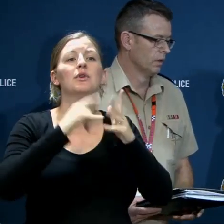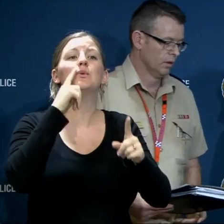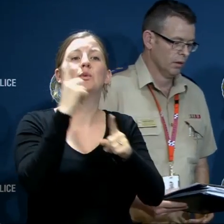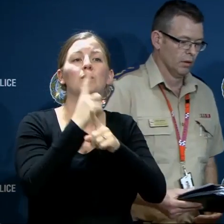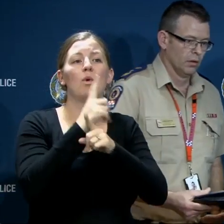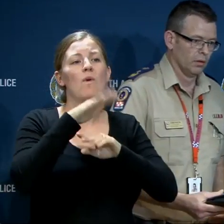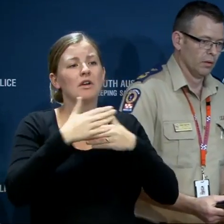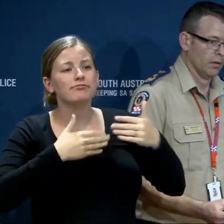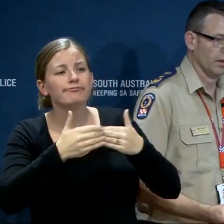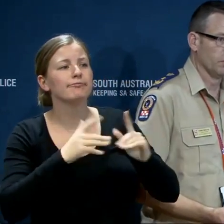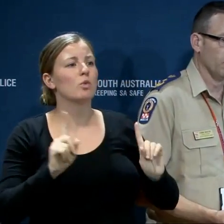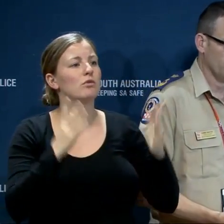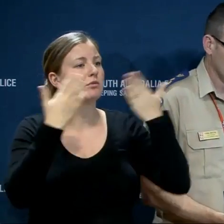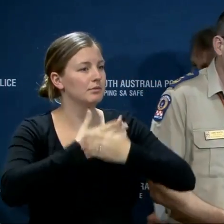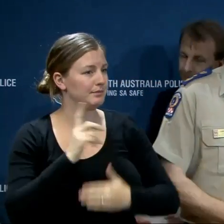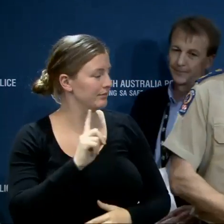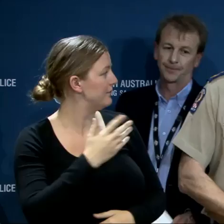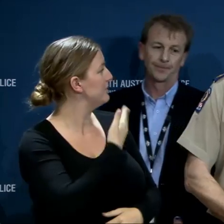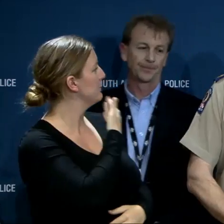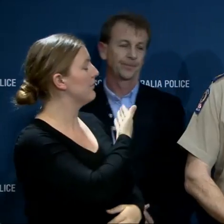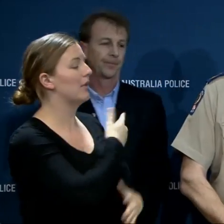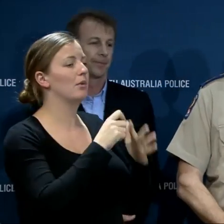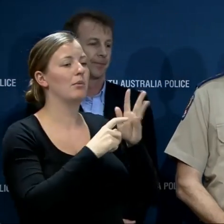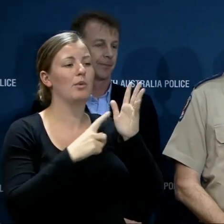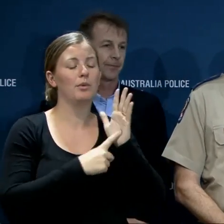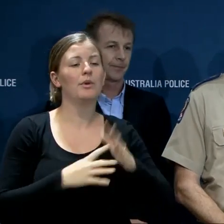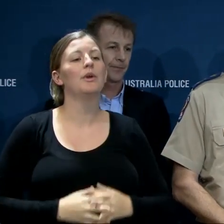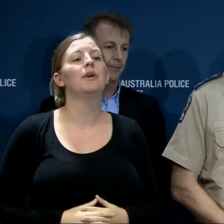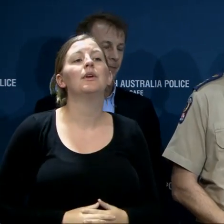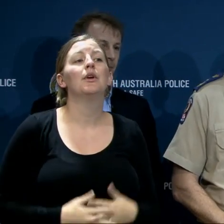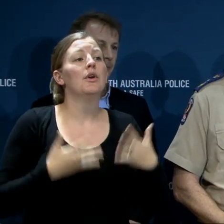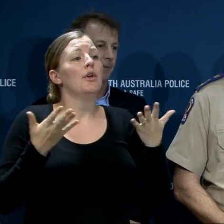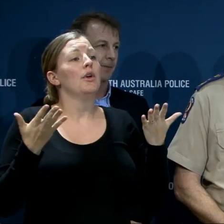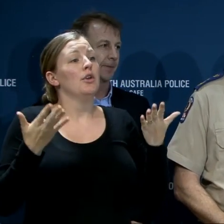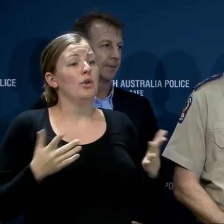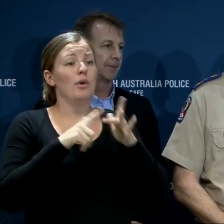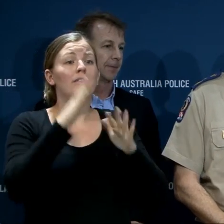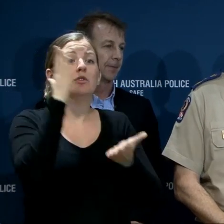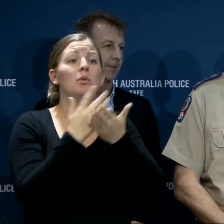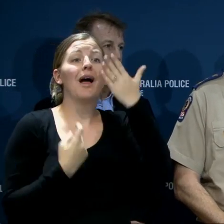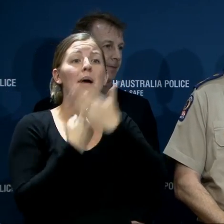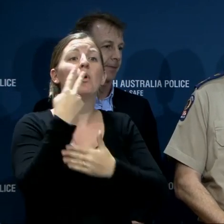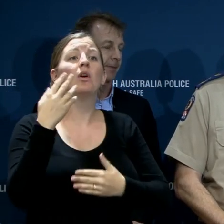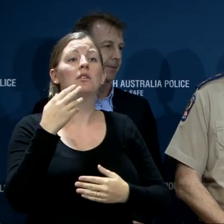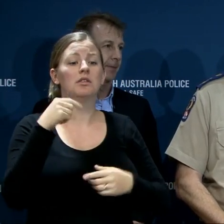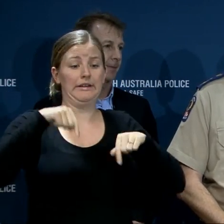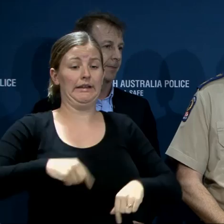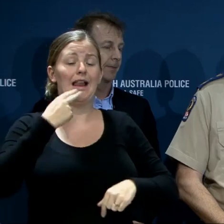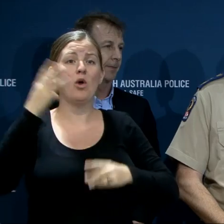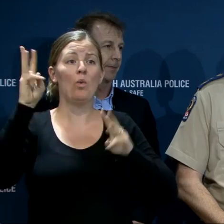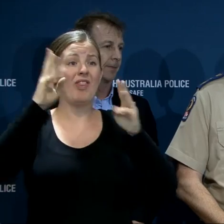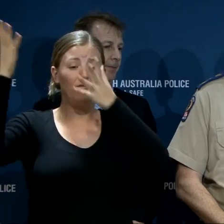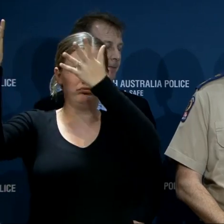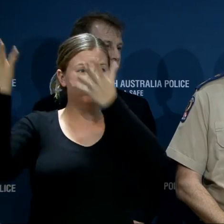deal with operations. Thanks Paul. But if the weather as forecast does in fact realise